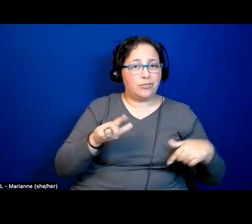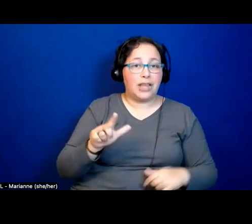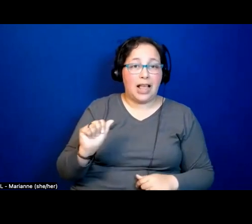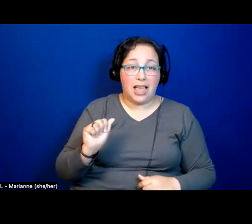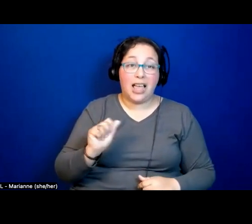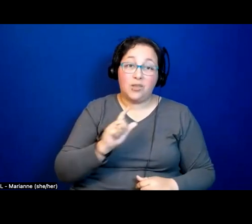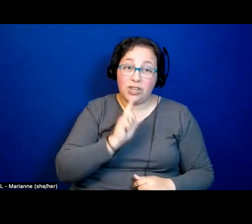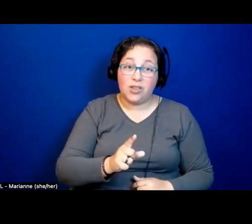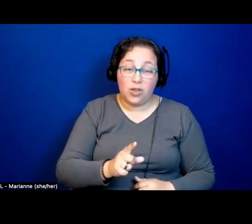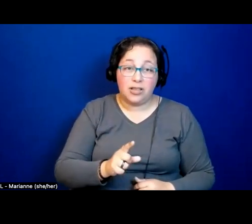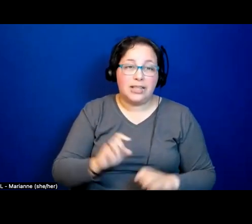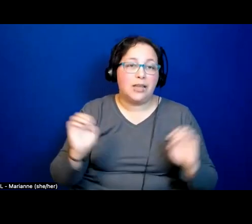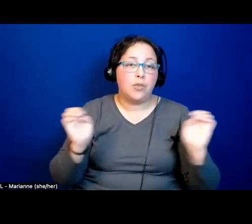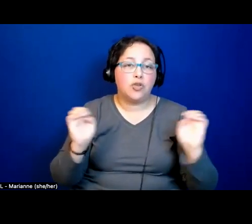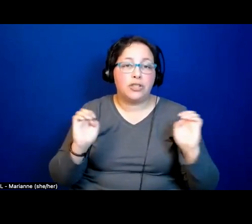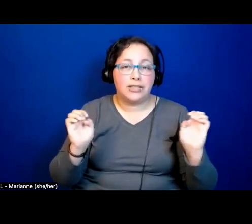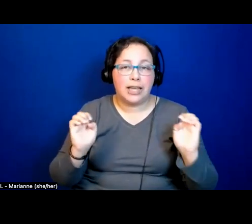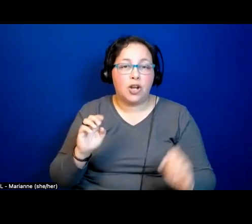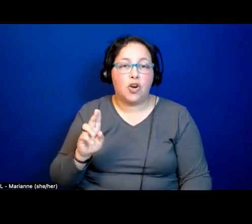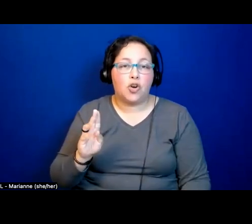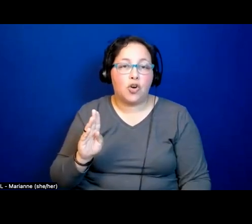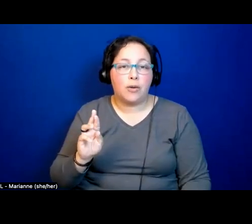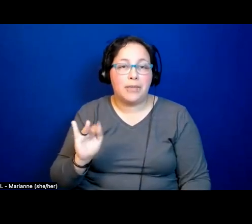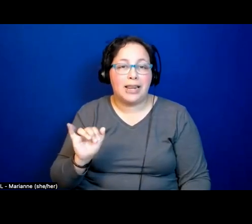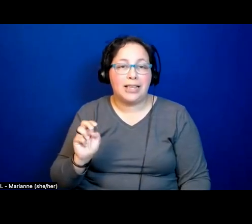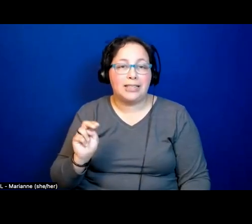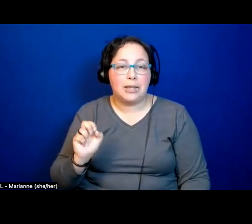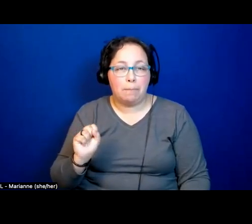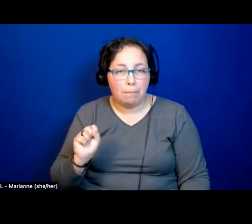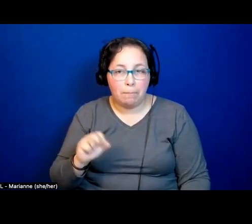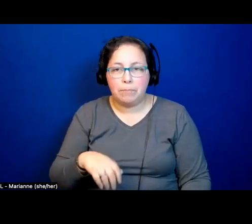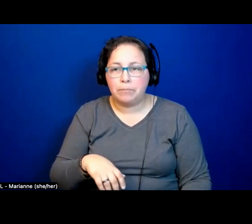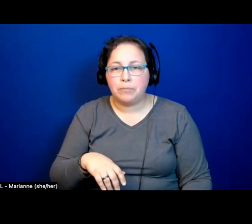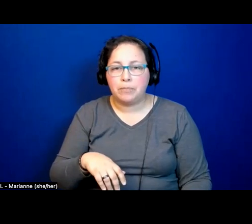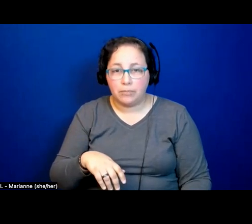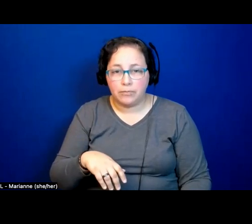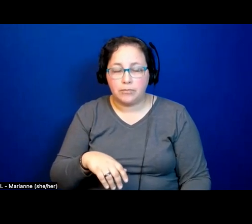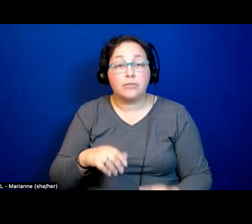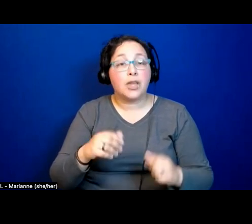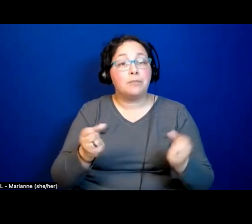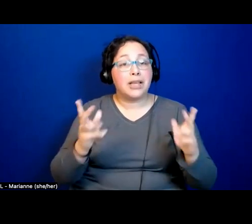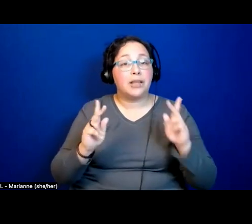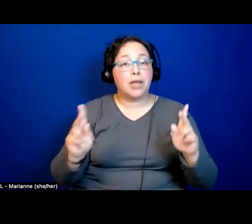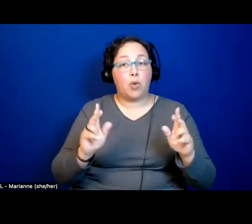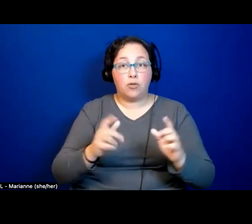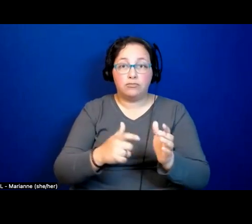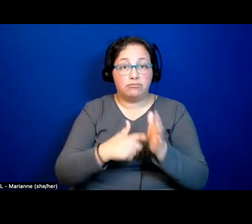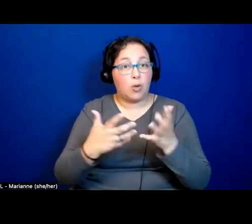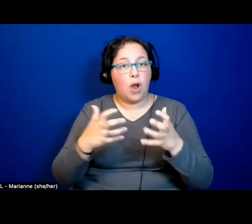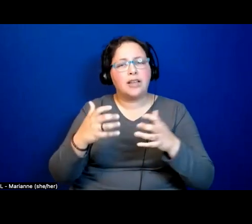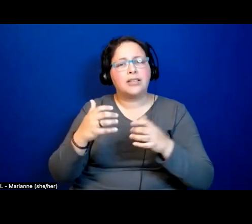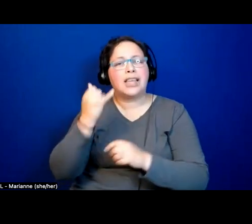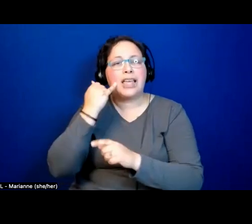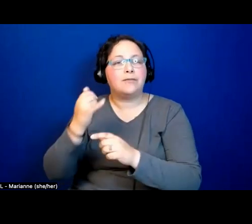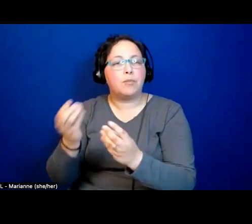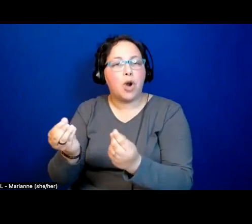urbanism, as movement insisted on the public acquisition of such things as vacant properties